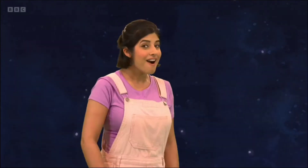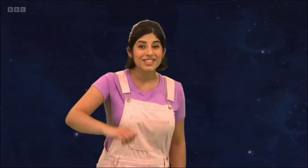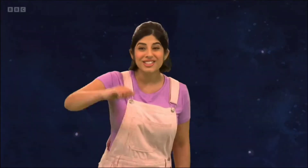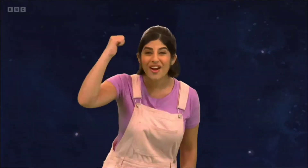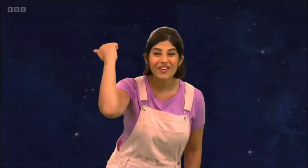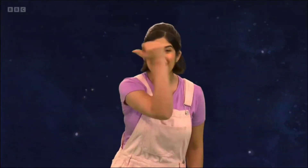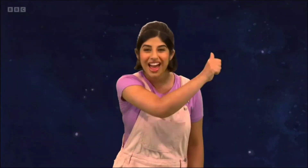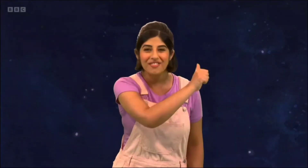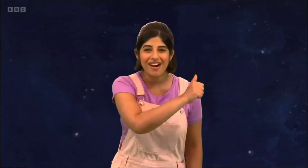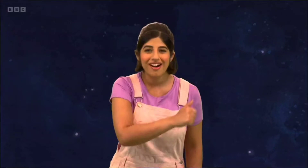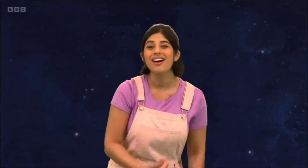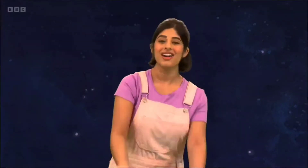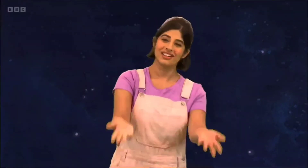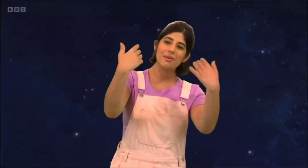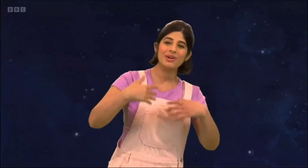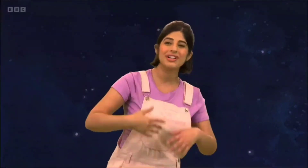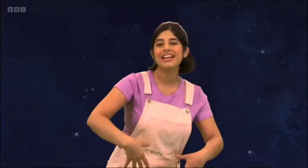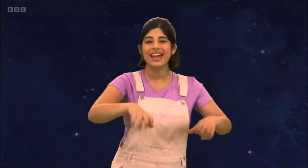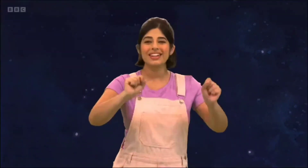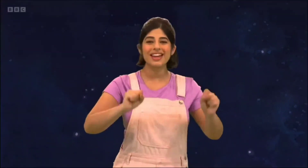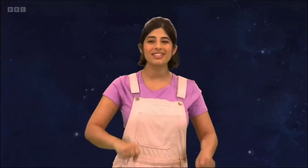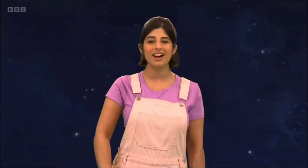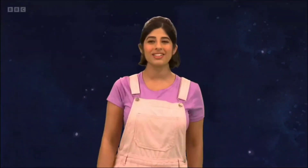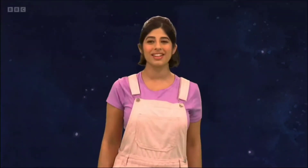So clever. Come on, let's get started.